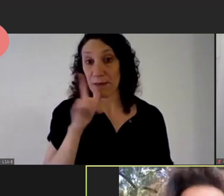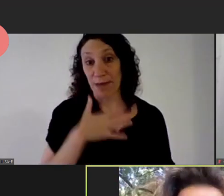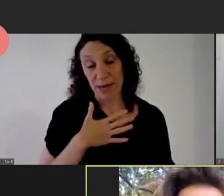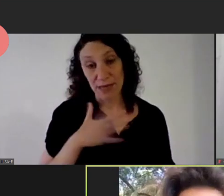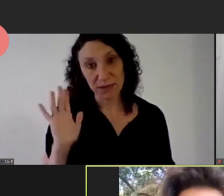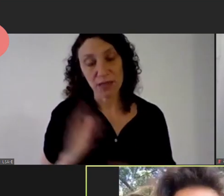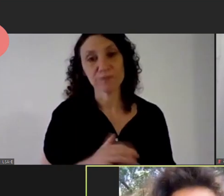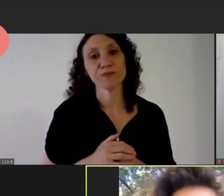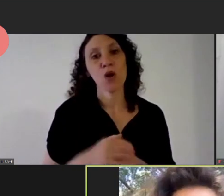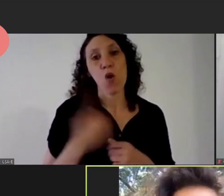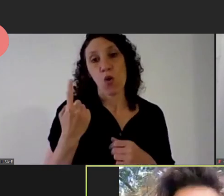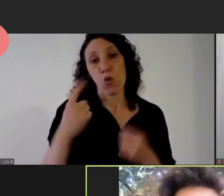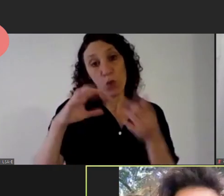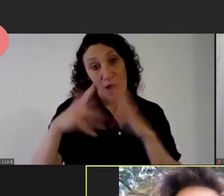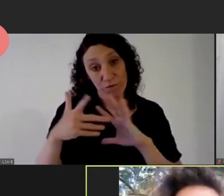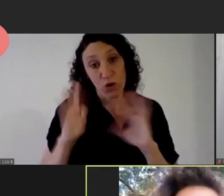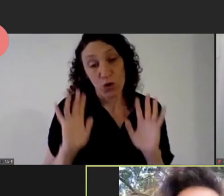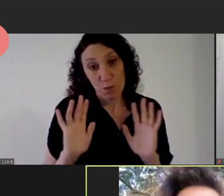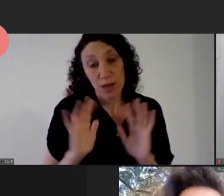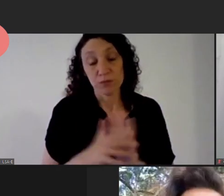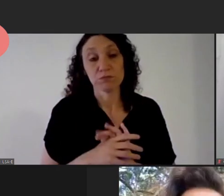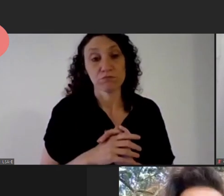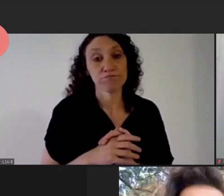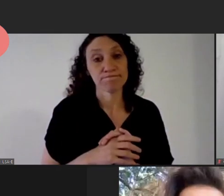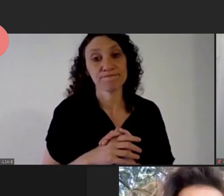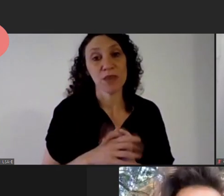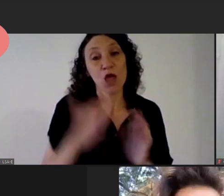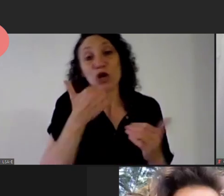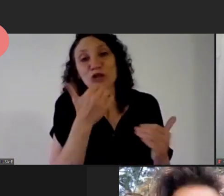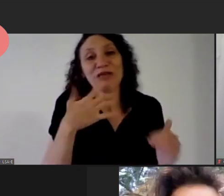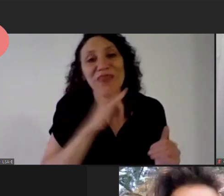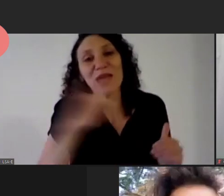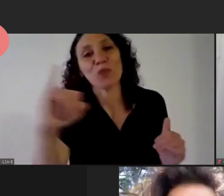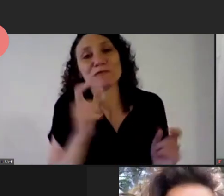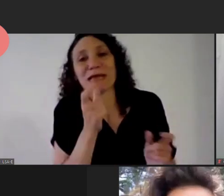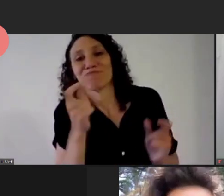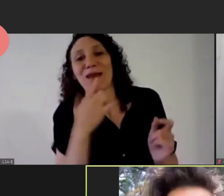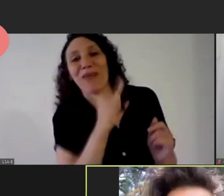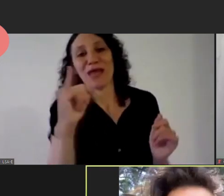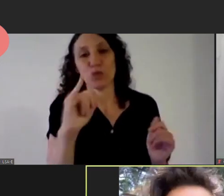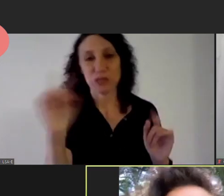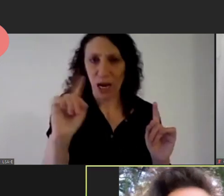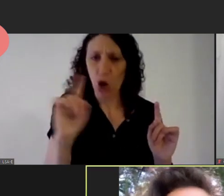that's a good way to i don't know if to